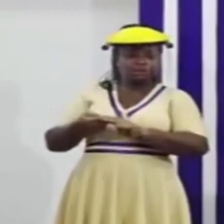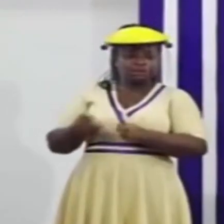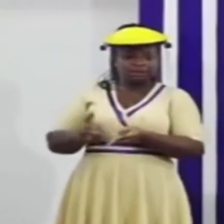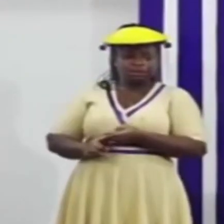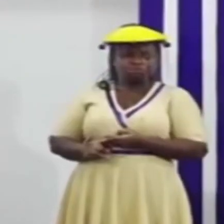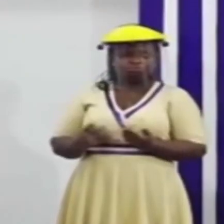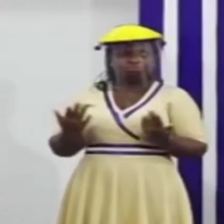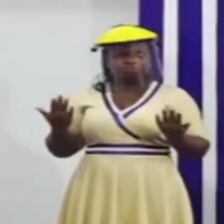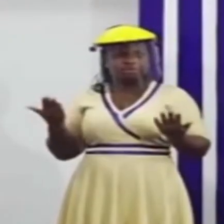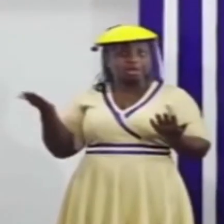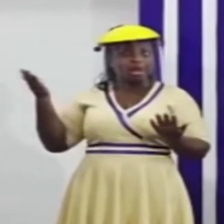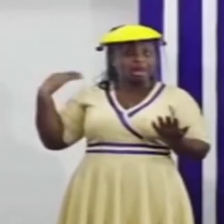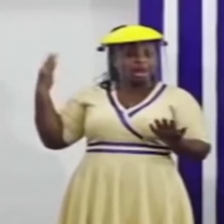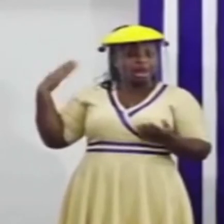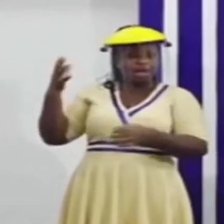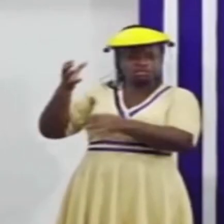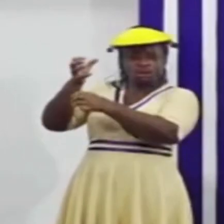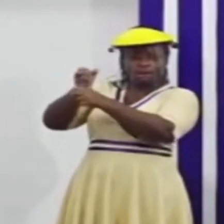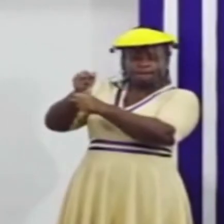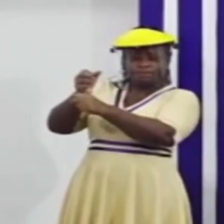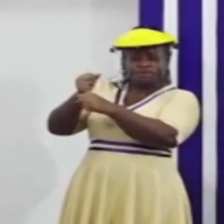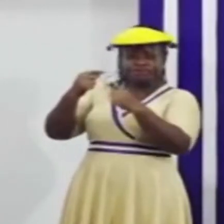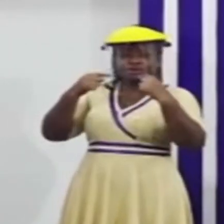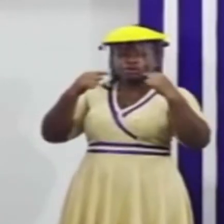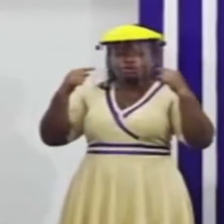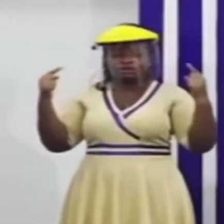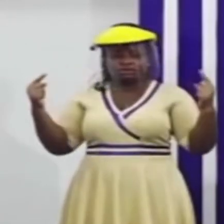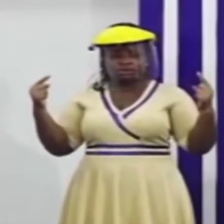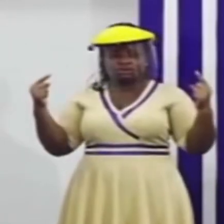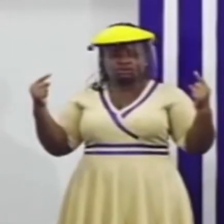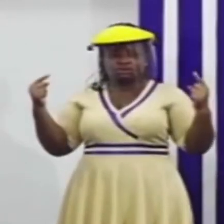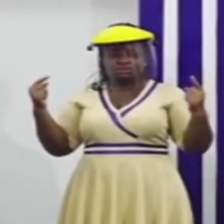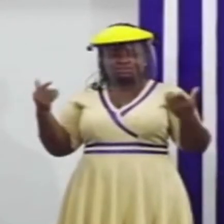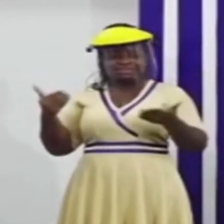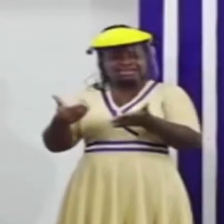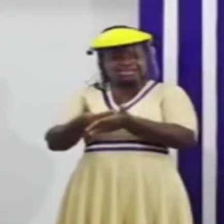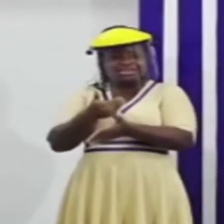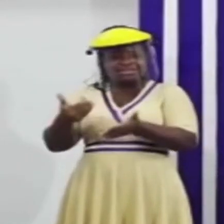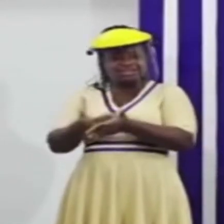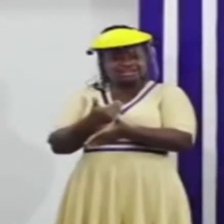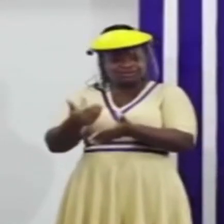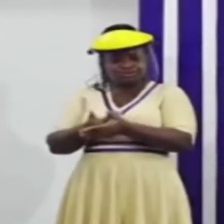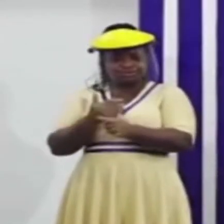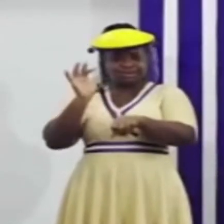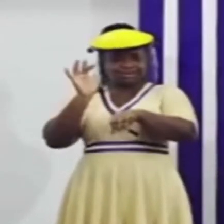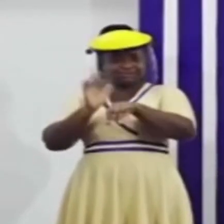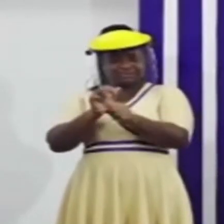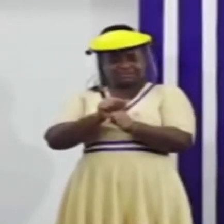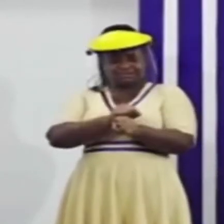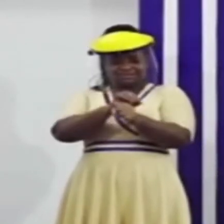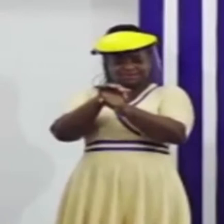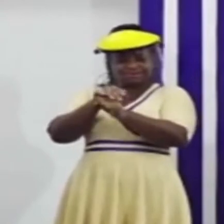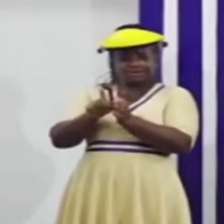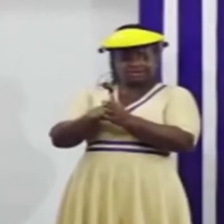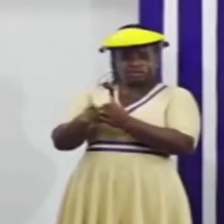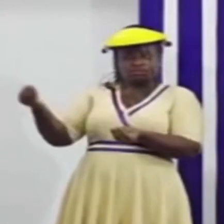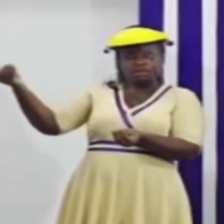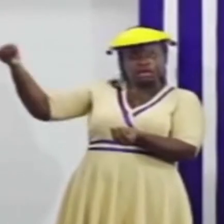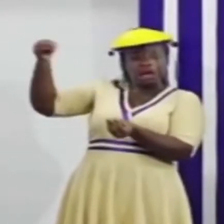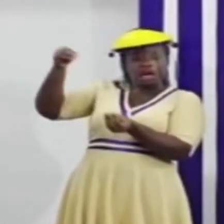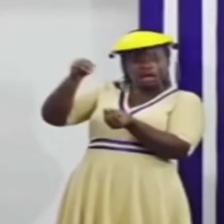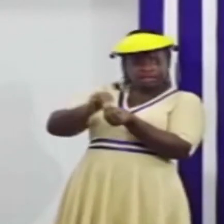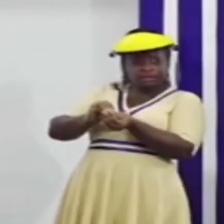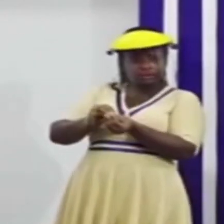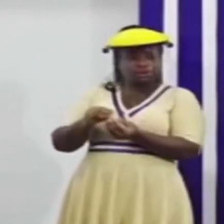The last briefing, the new cases confirmed, that added to what we